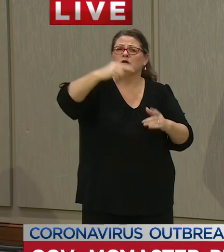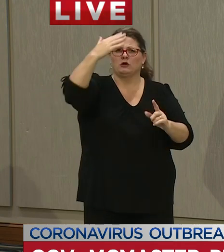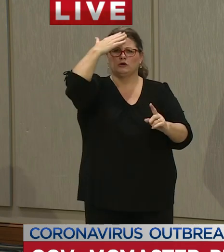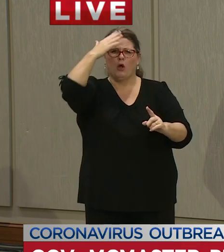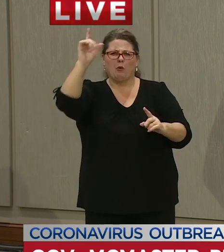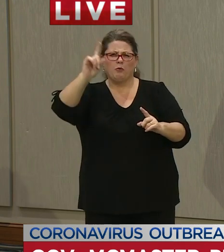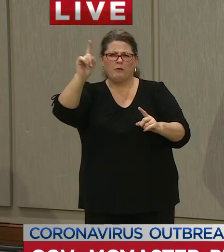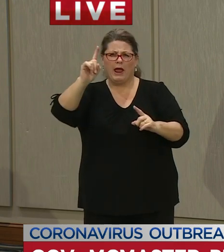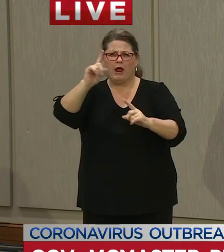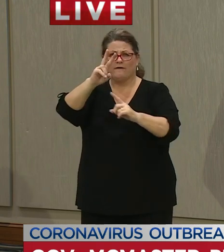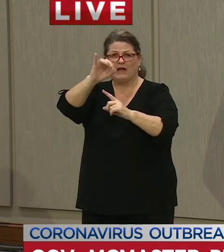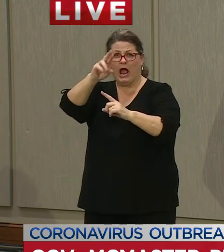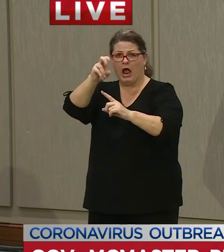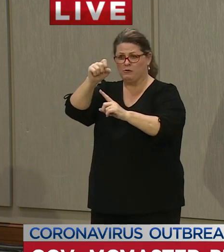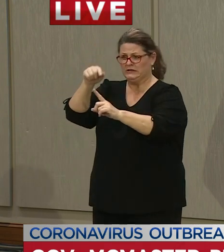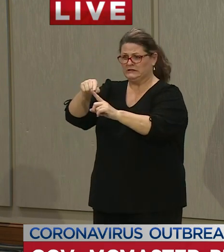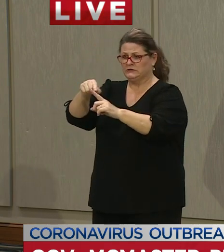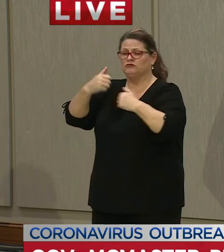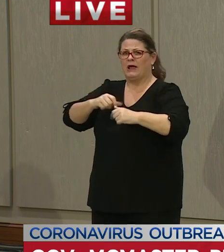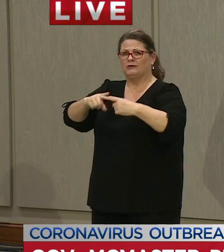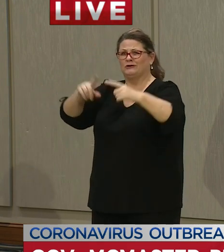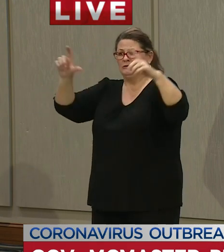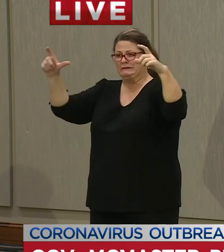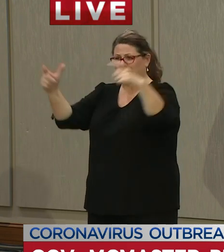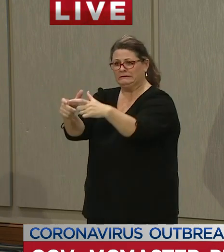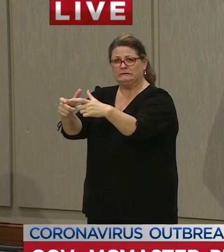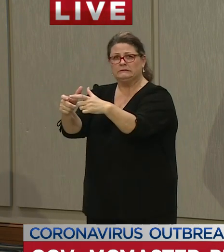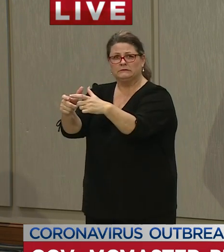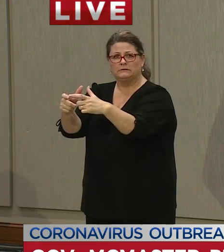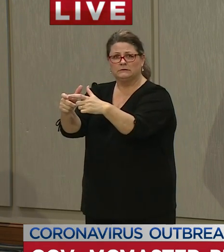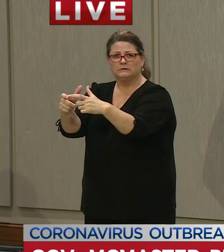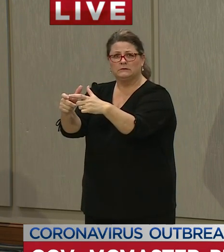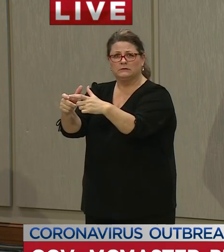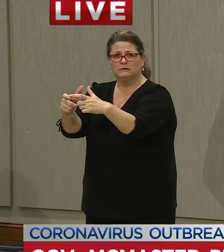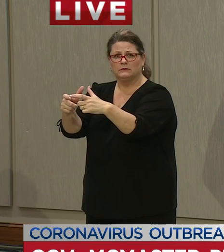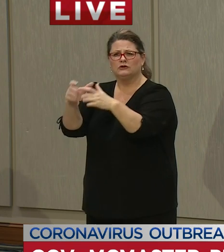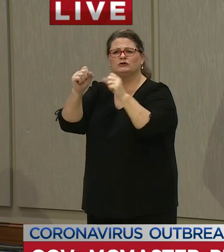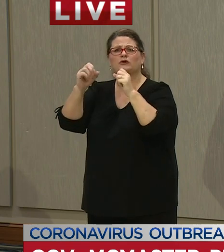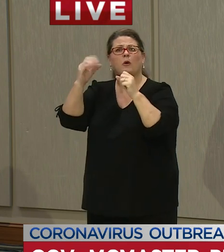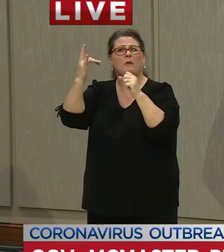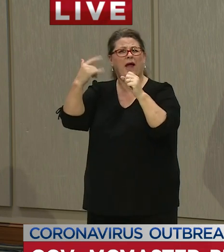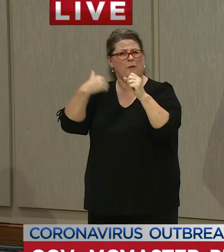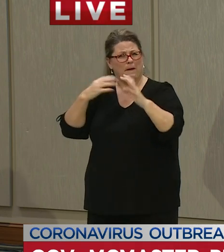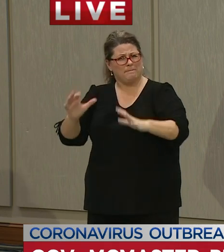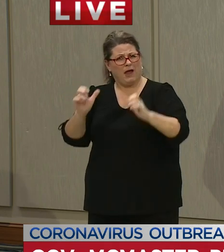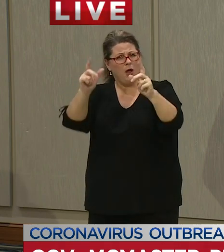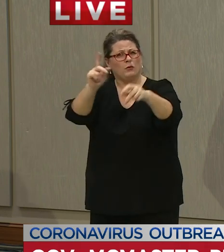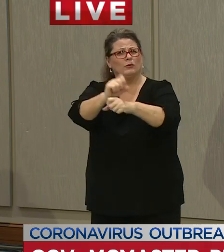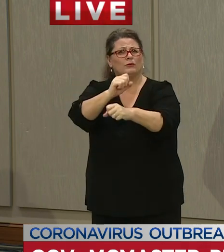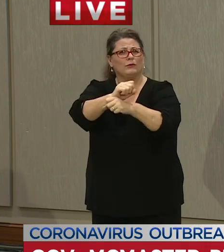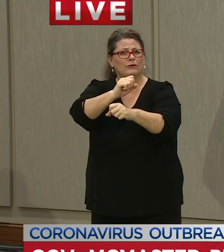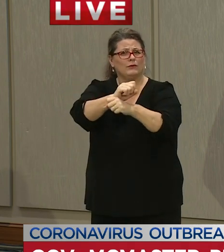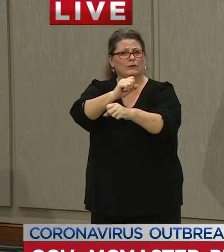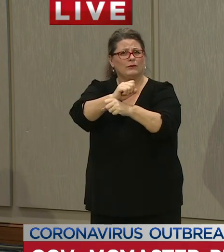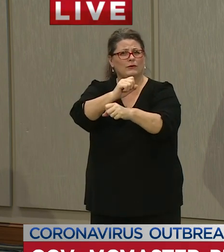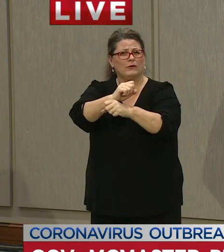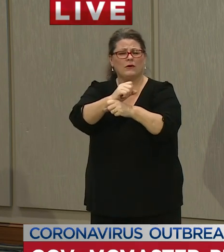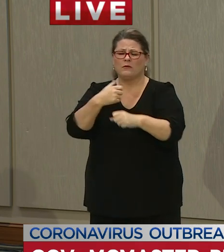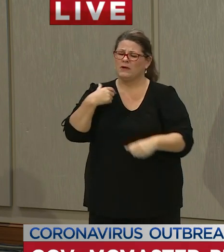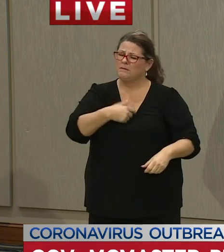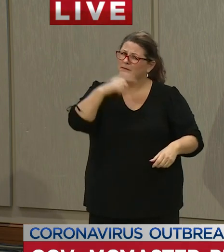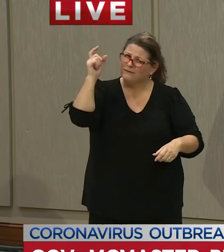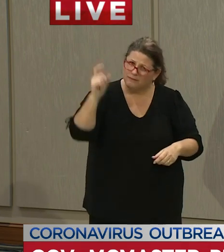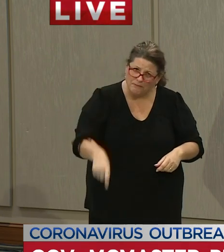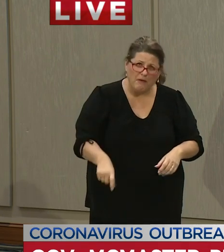virus and will enable us to get back to work which is the we must do as